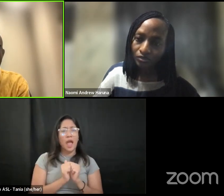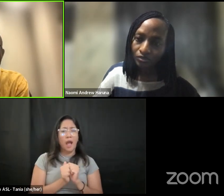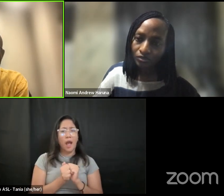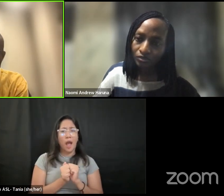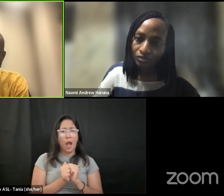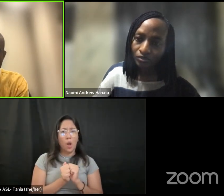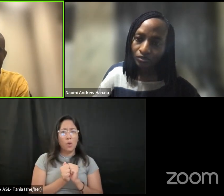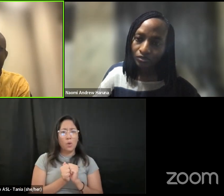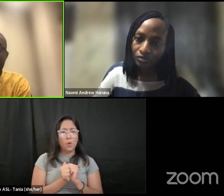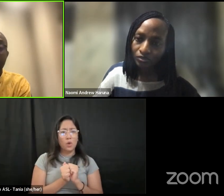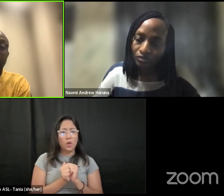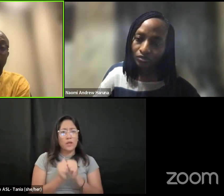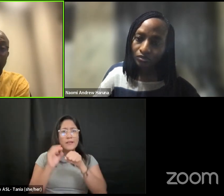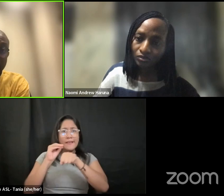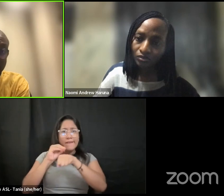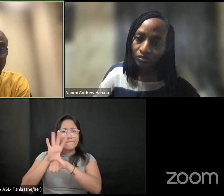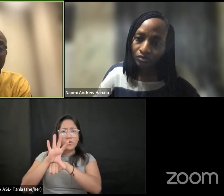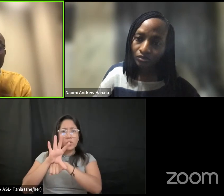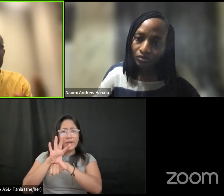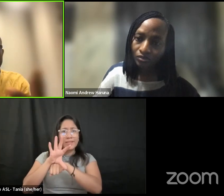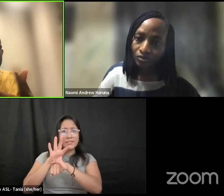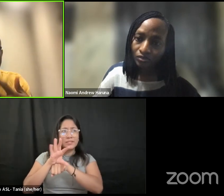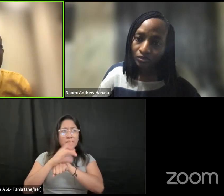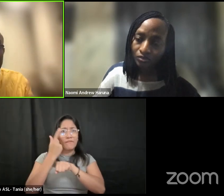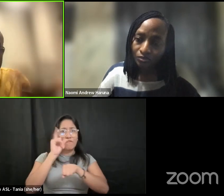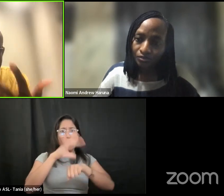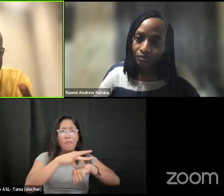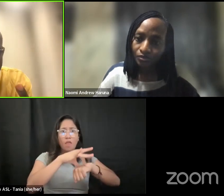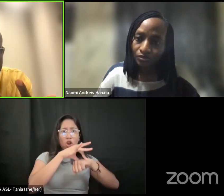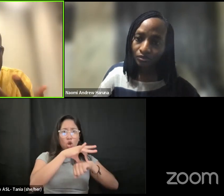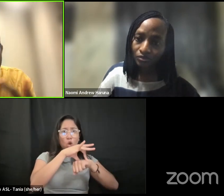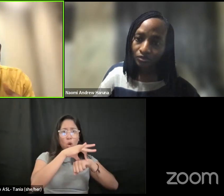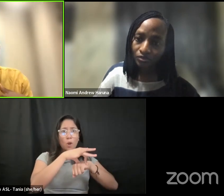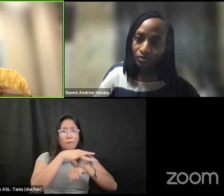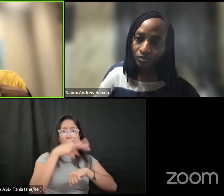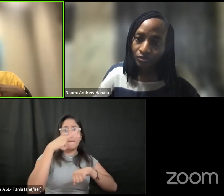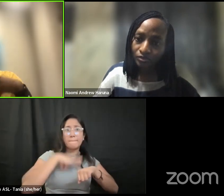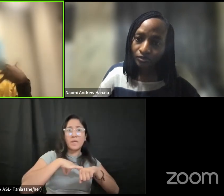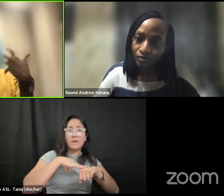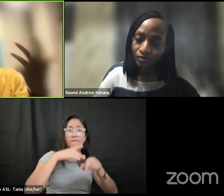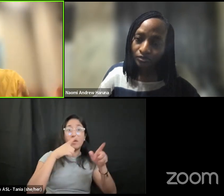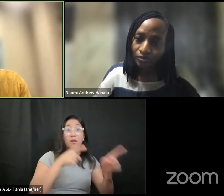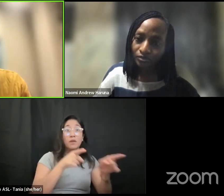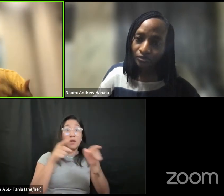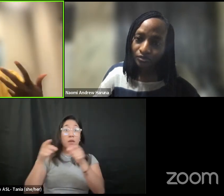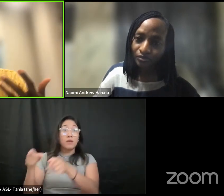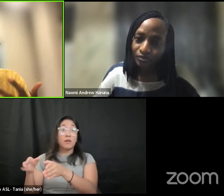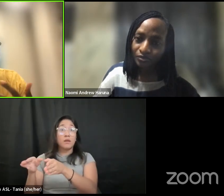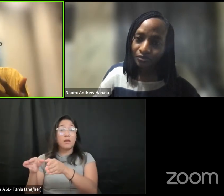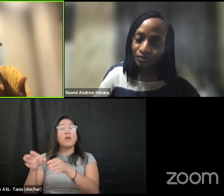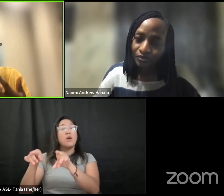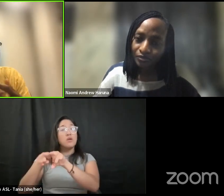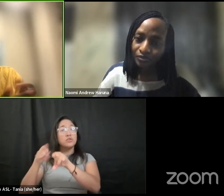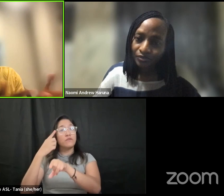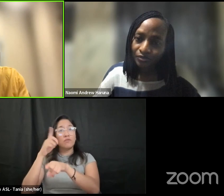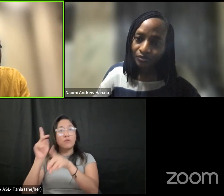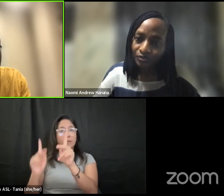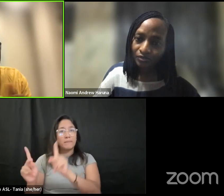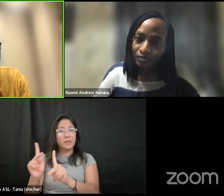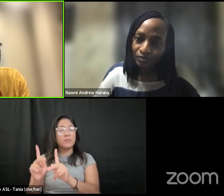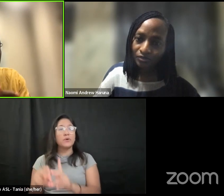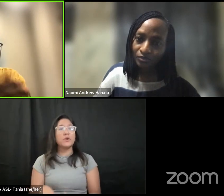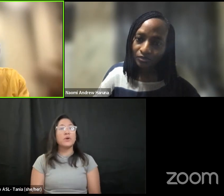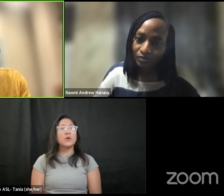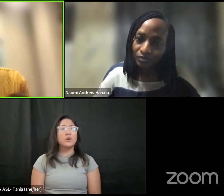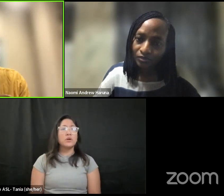just only useful for the earth but also for the people so what are some of those ideas the perspective that you